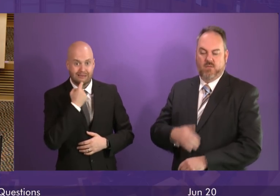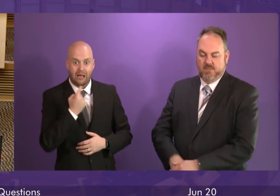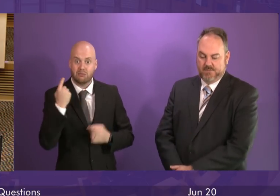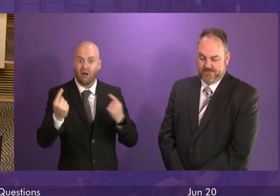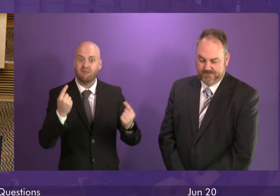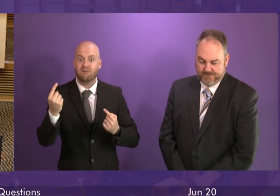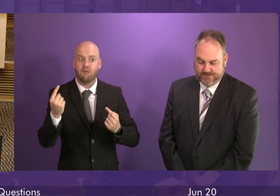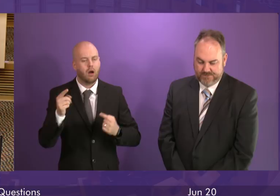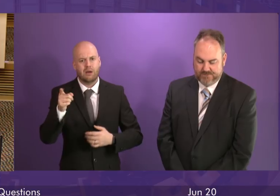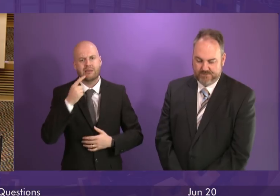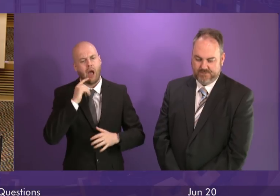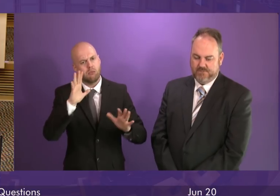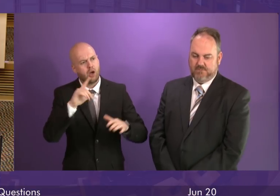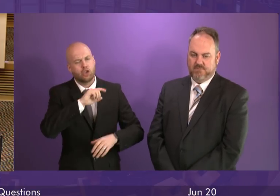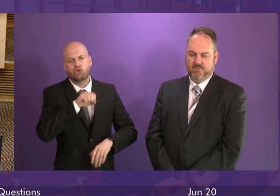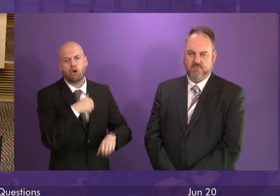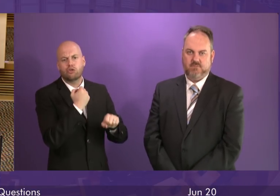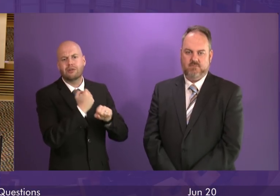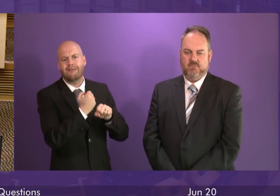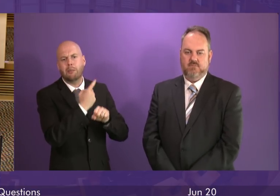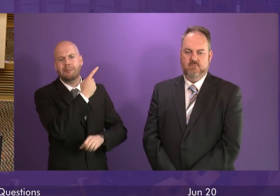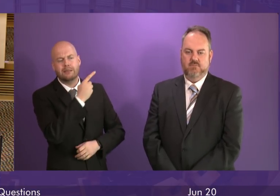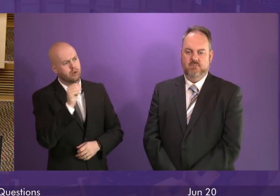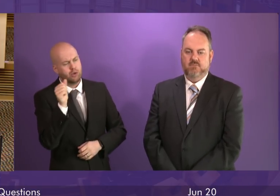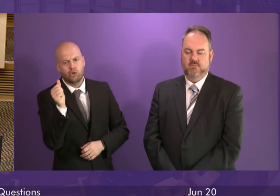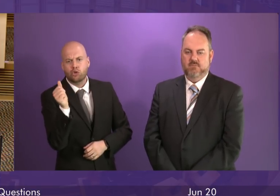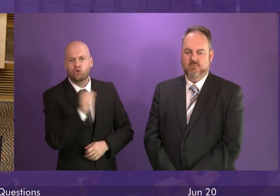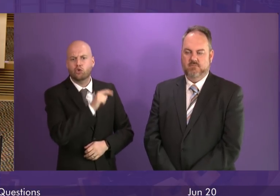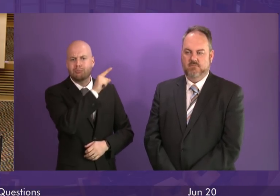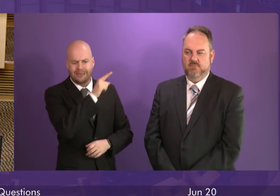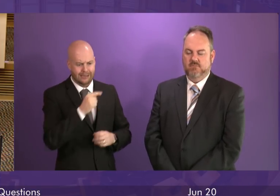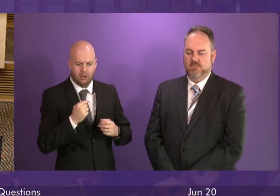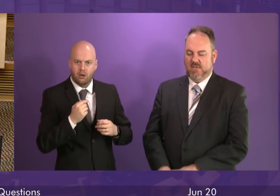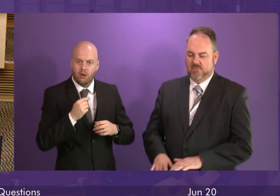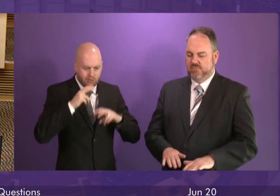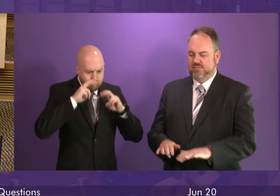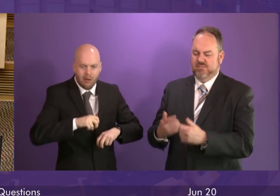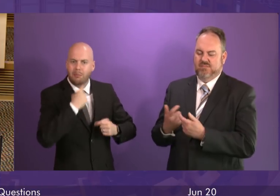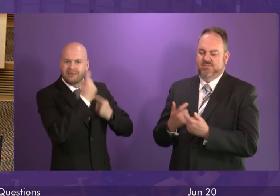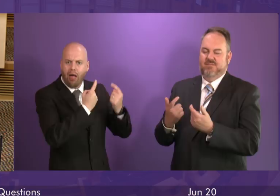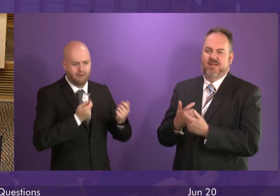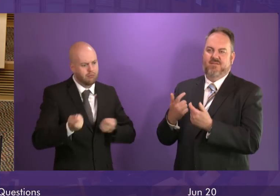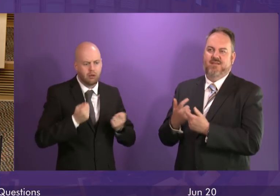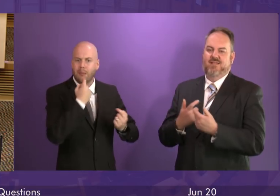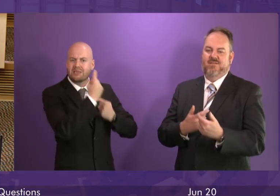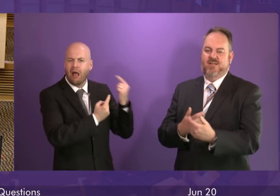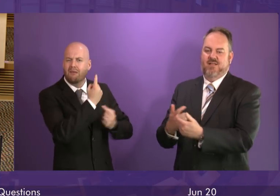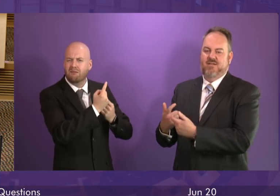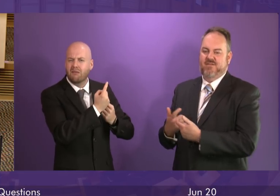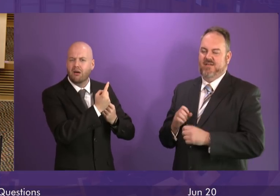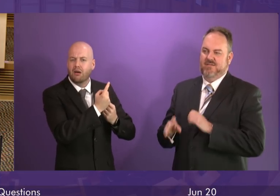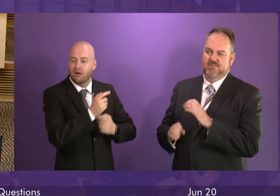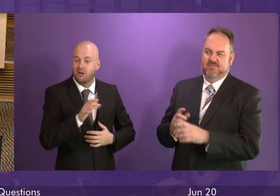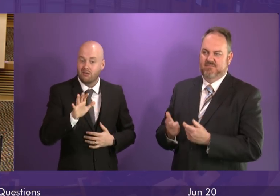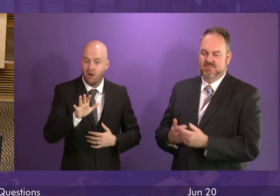to consider whether these measures should have greater prominence in the final climate change plan. I mention this